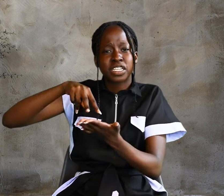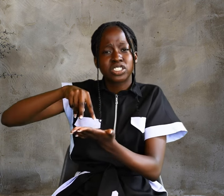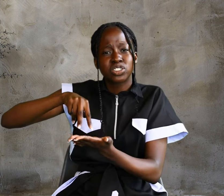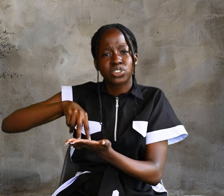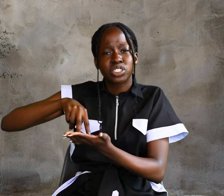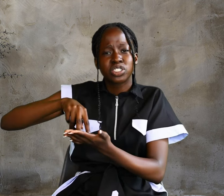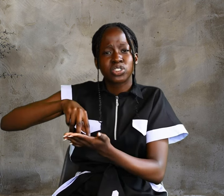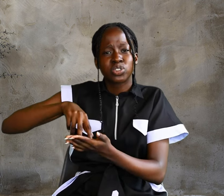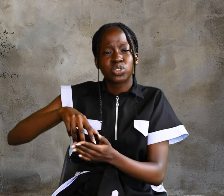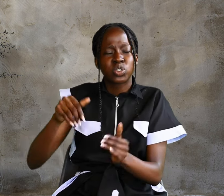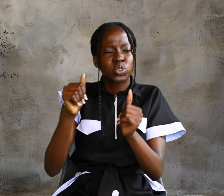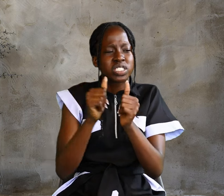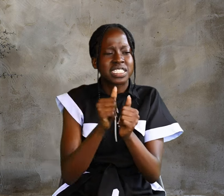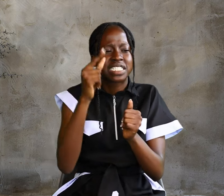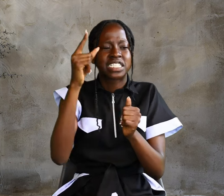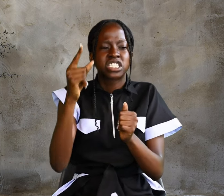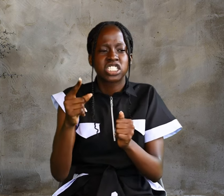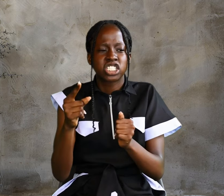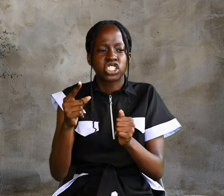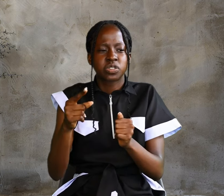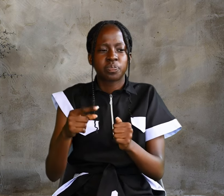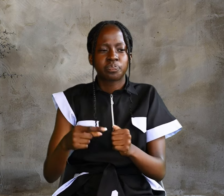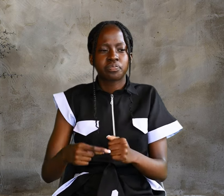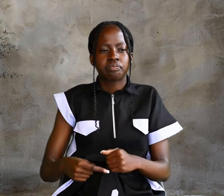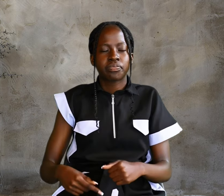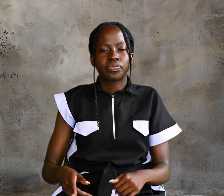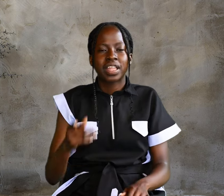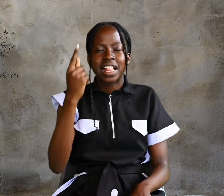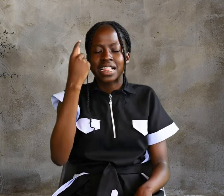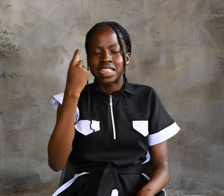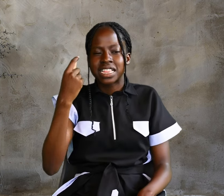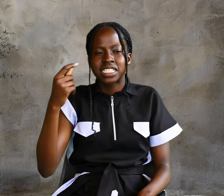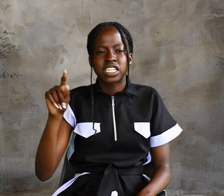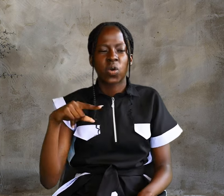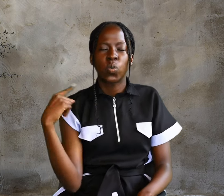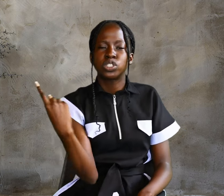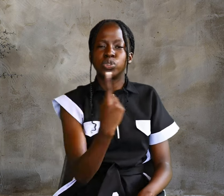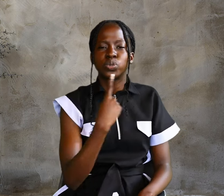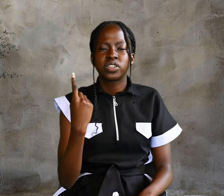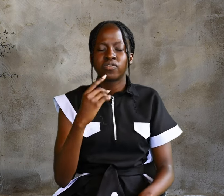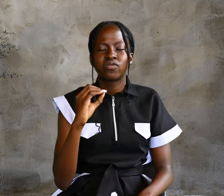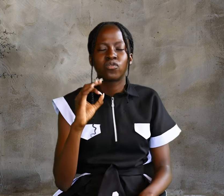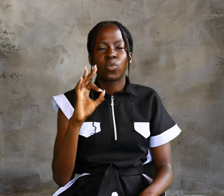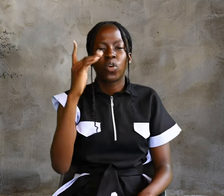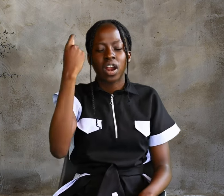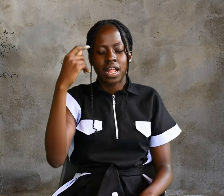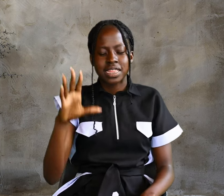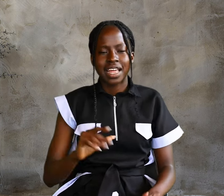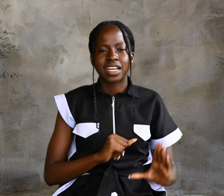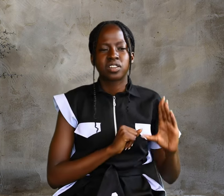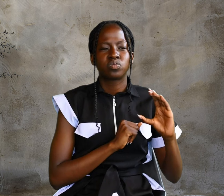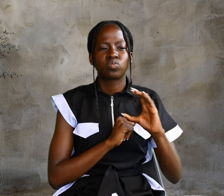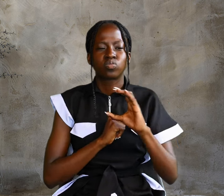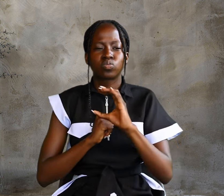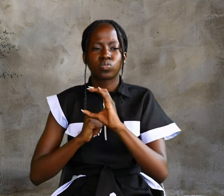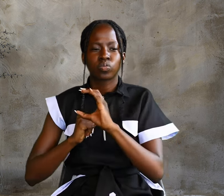Nearby stood six stone water jars, the kind used by the Jews for ceremonial washing,